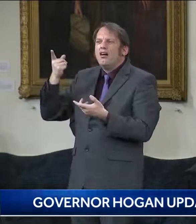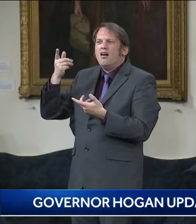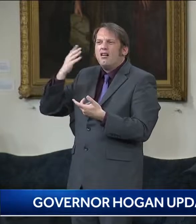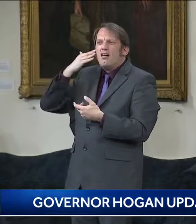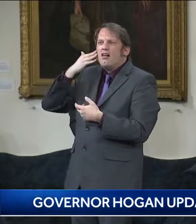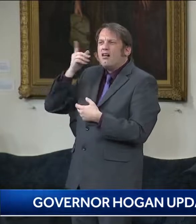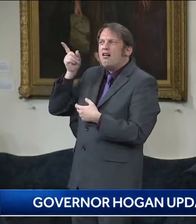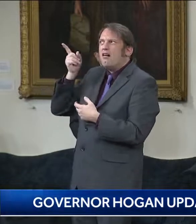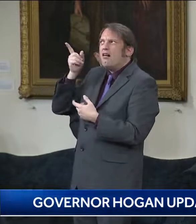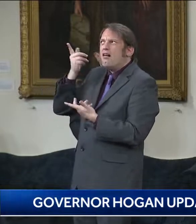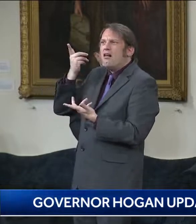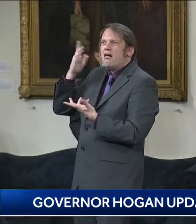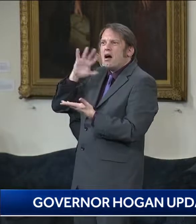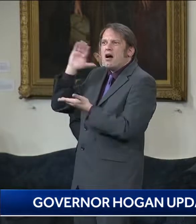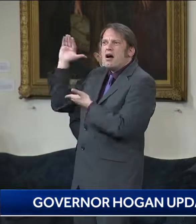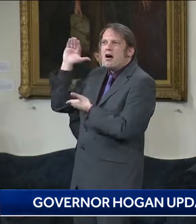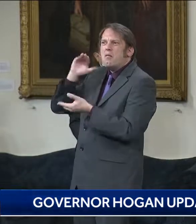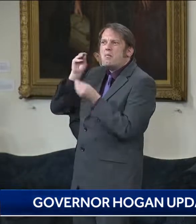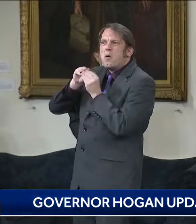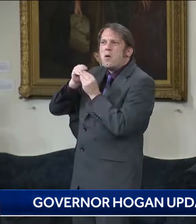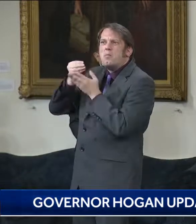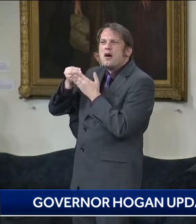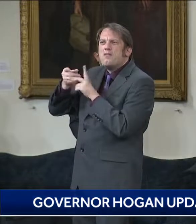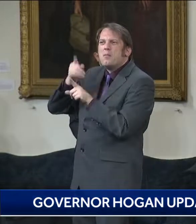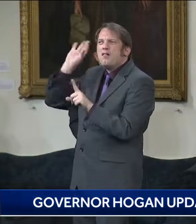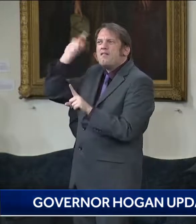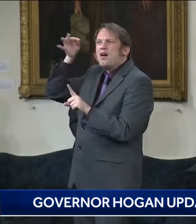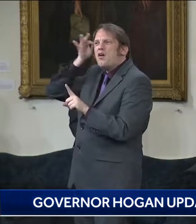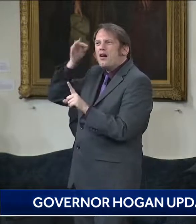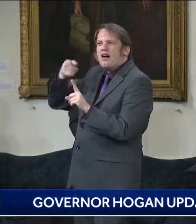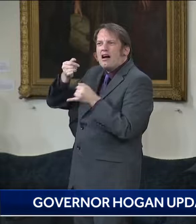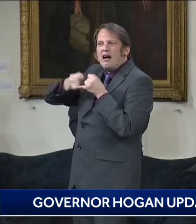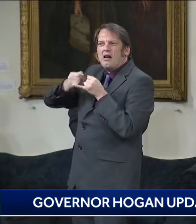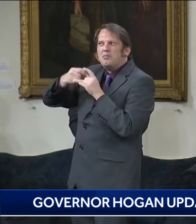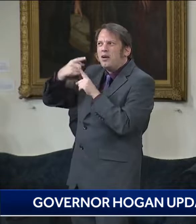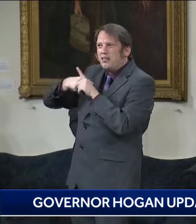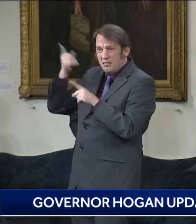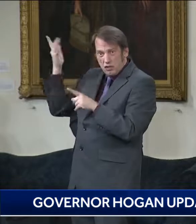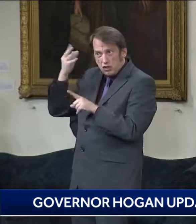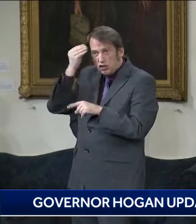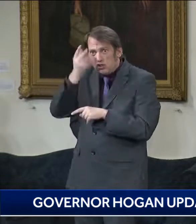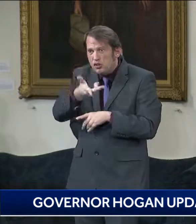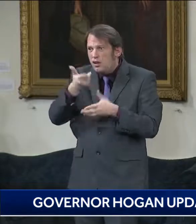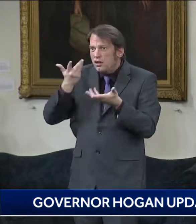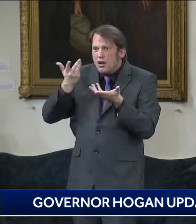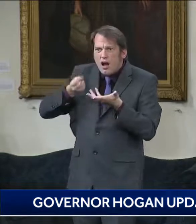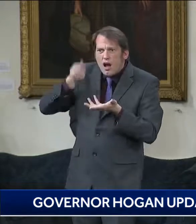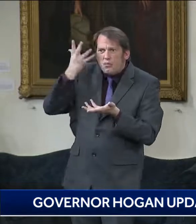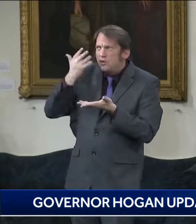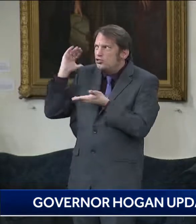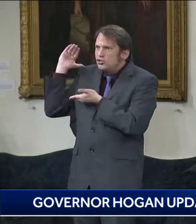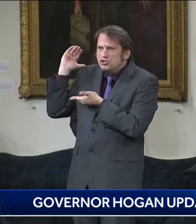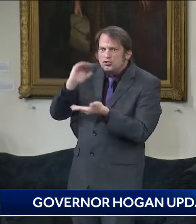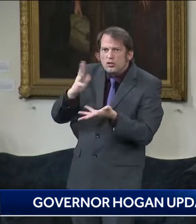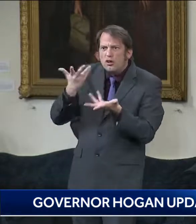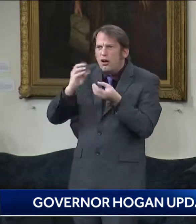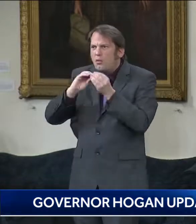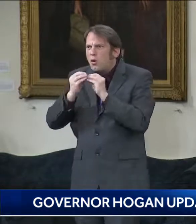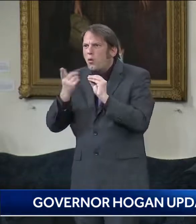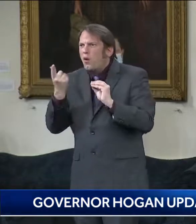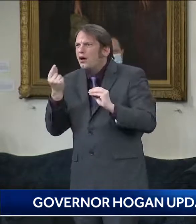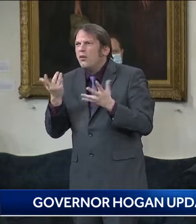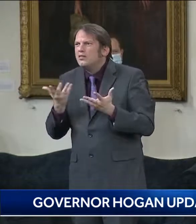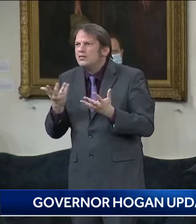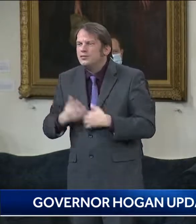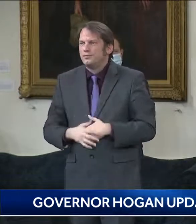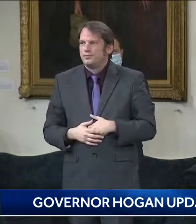they told you to expect? What kinds of increases are you looking at? They were careful not to commit to